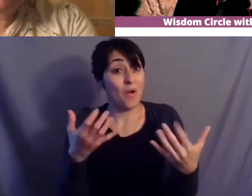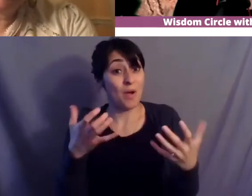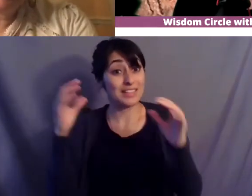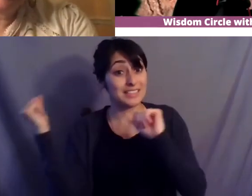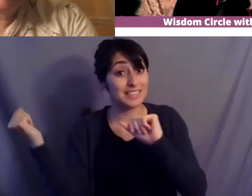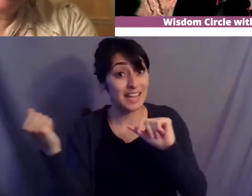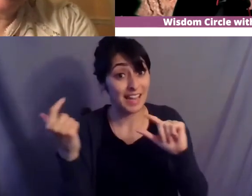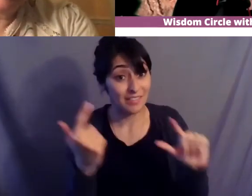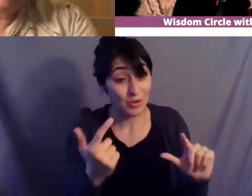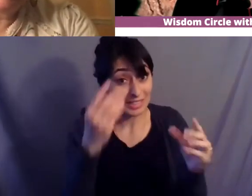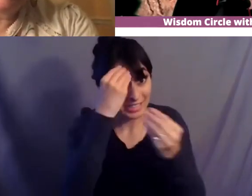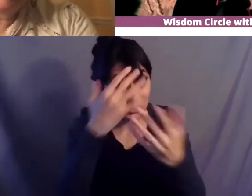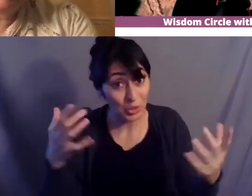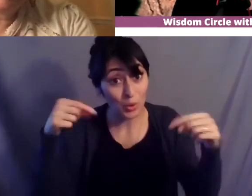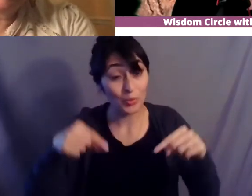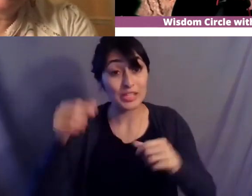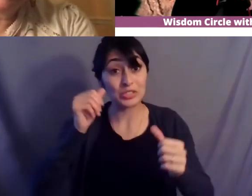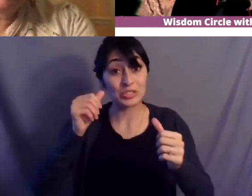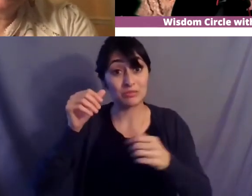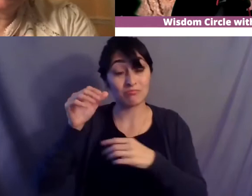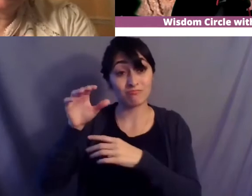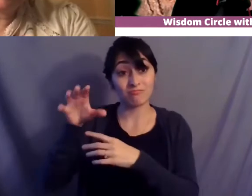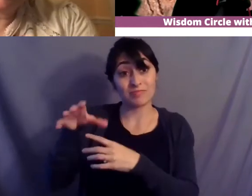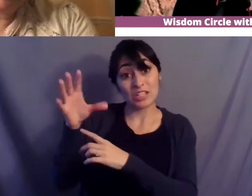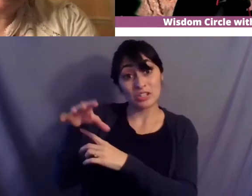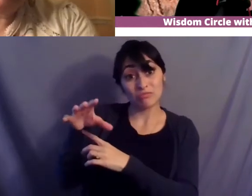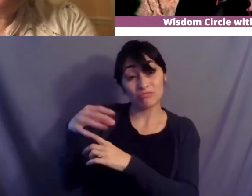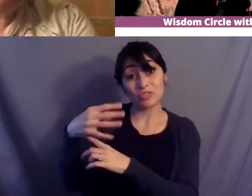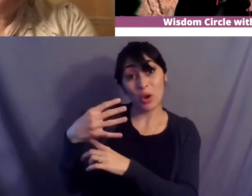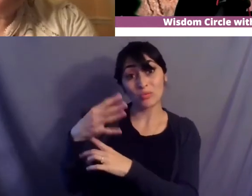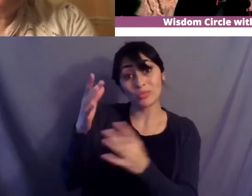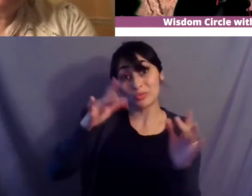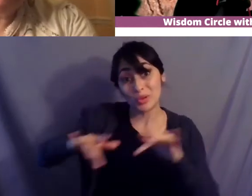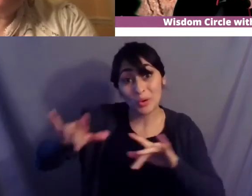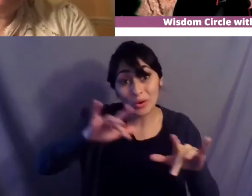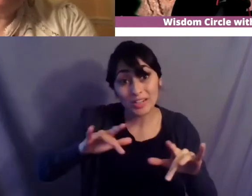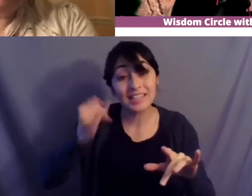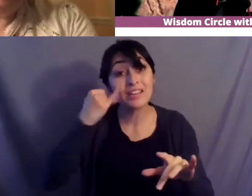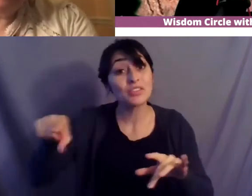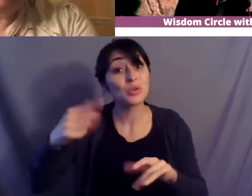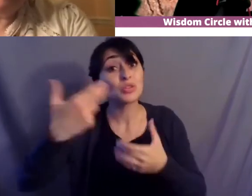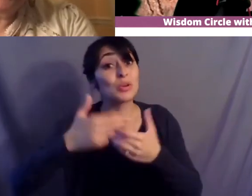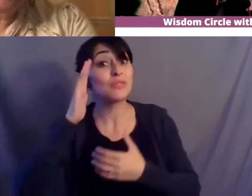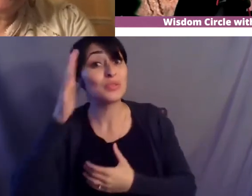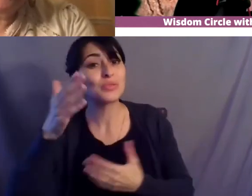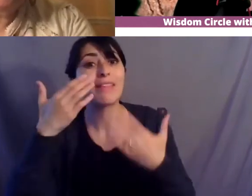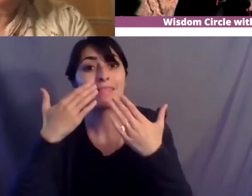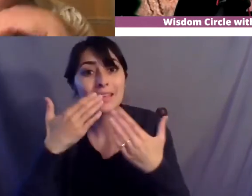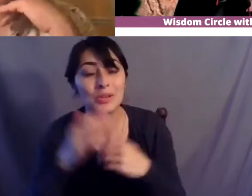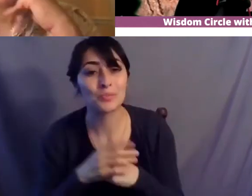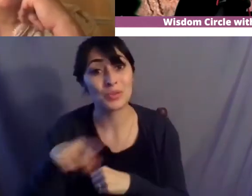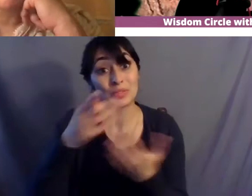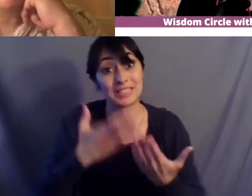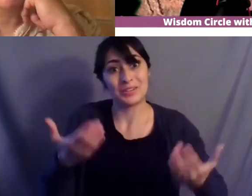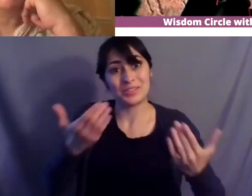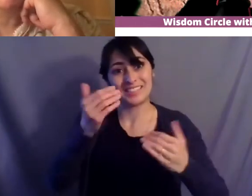show is being recorded those of you that are going to be watching it in the future thank you for joining us those of you here with us tonight thank you